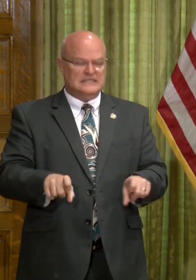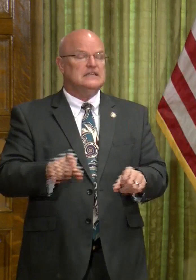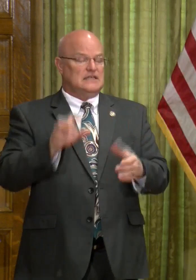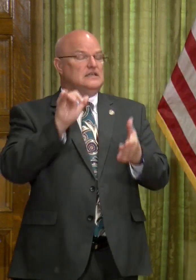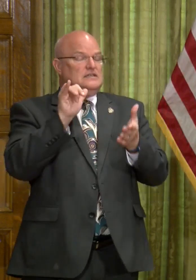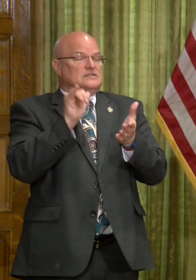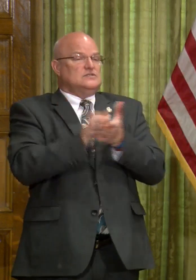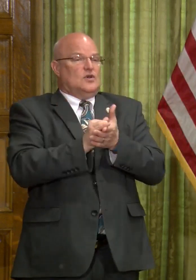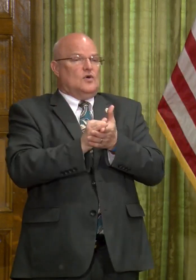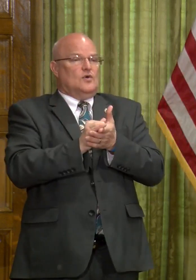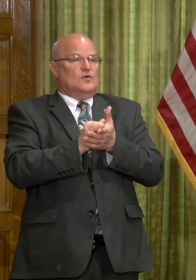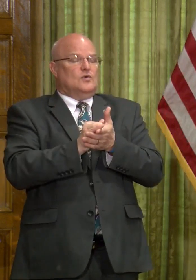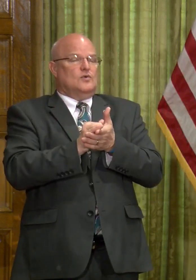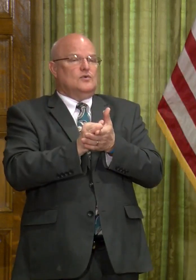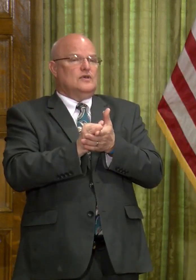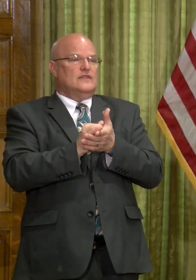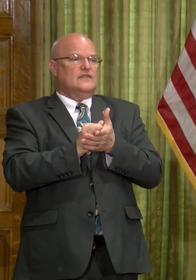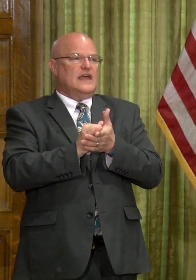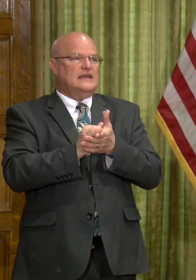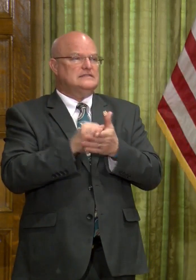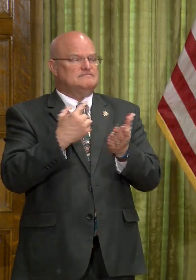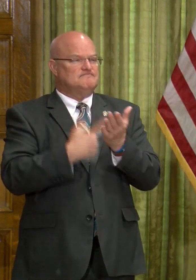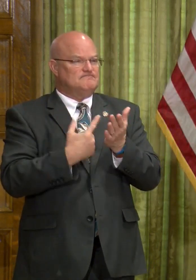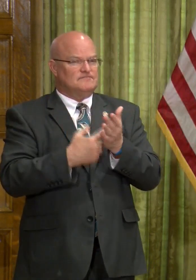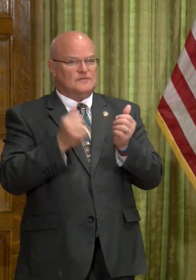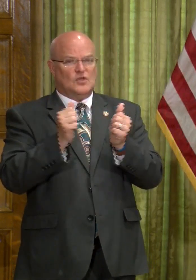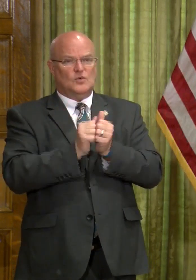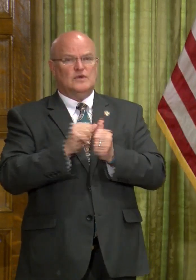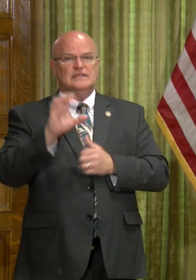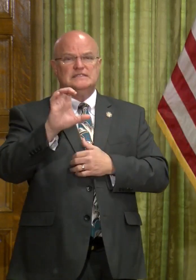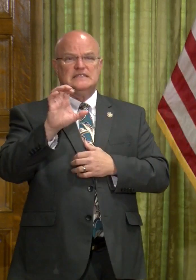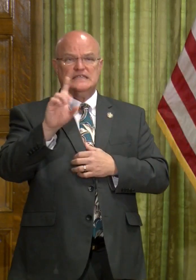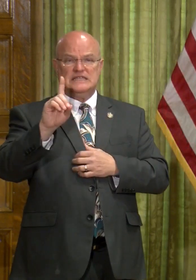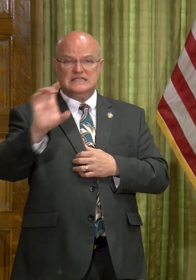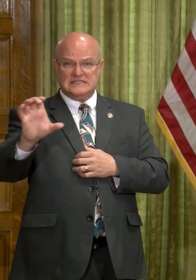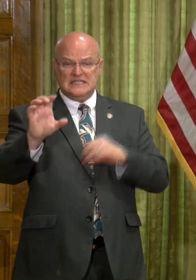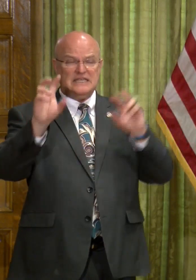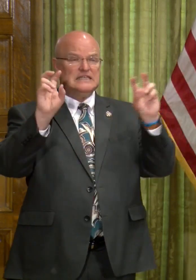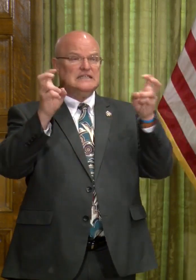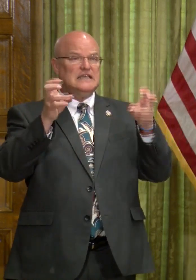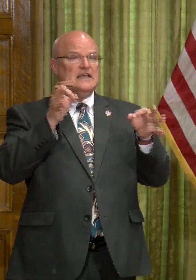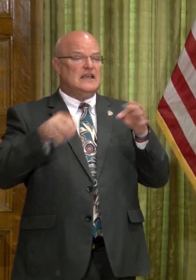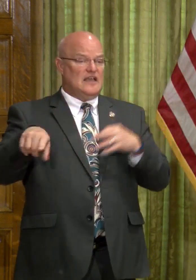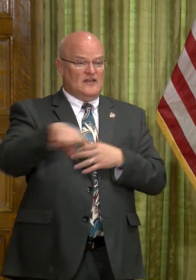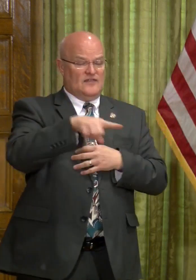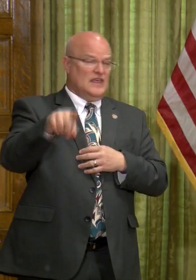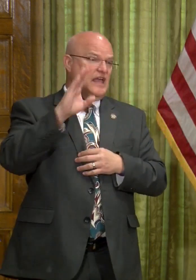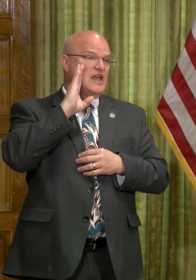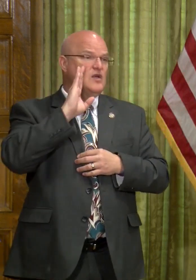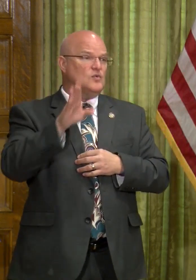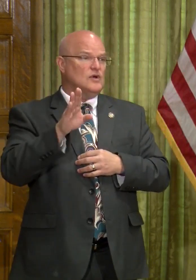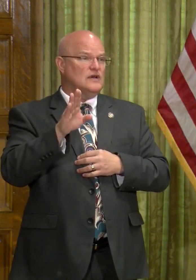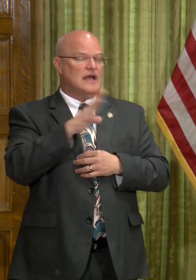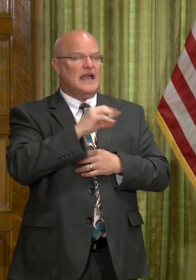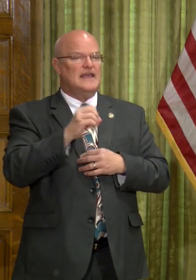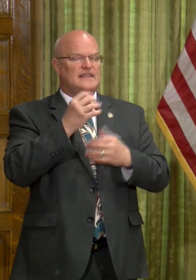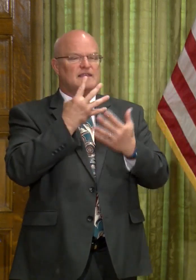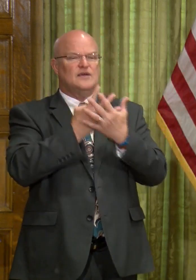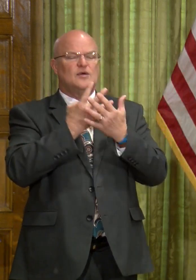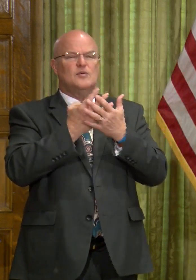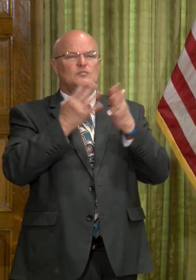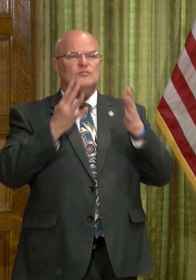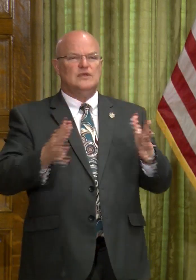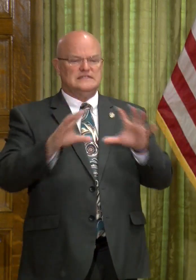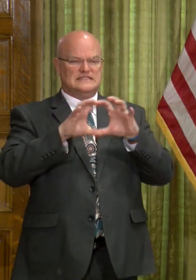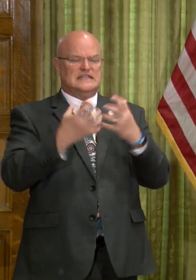so that's, uh, uh, in discussions with, uh, CDC as to whether they will, and the Bureau of Prisons will